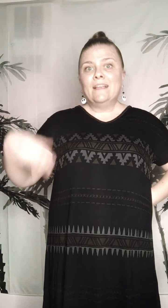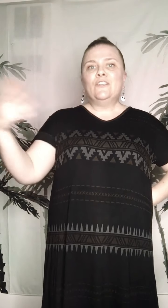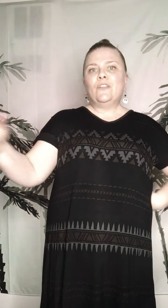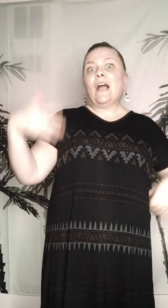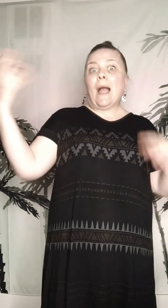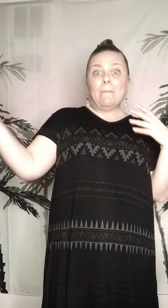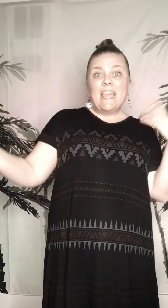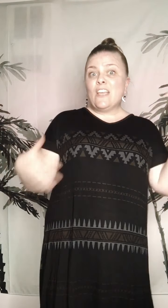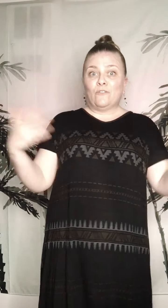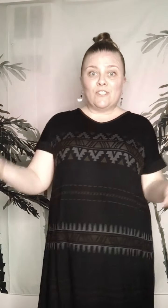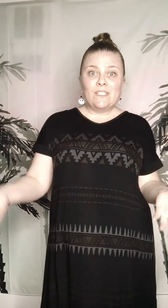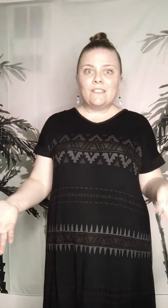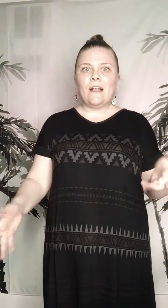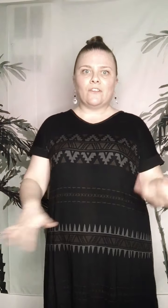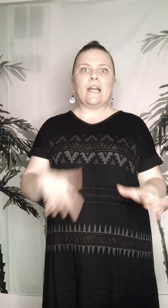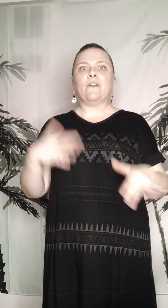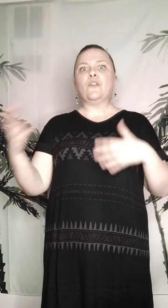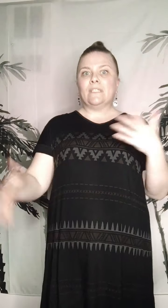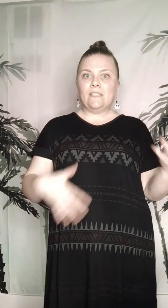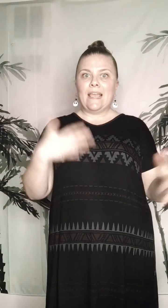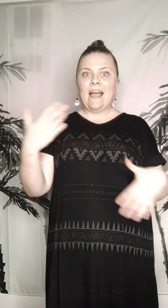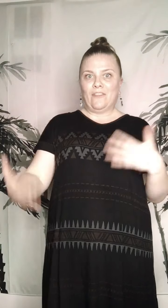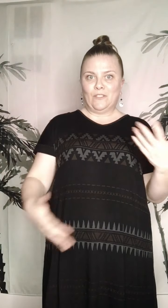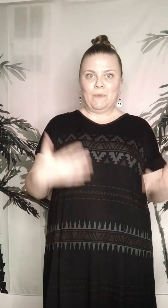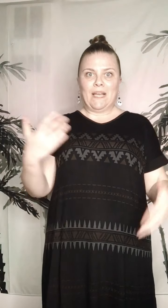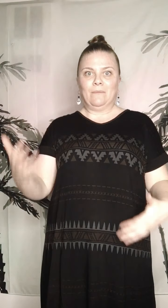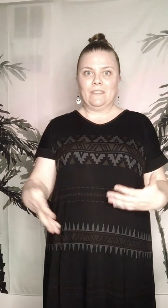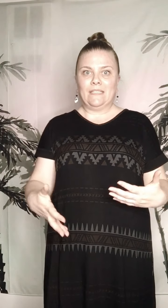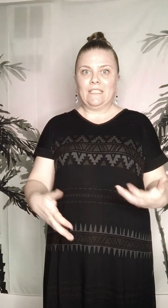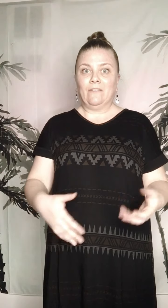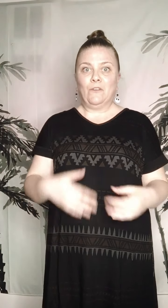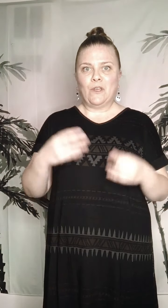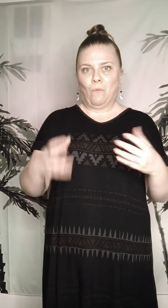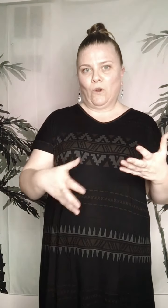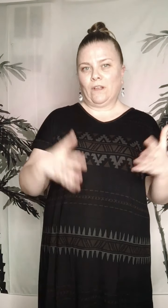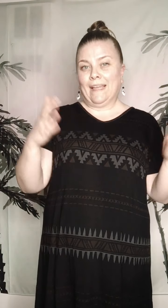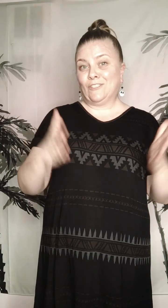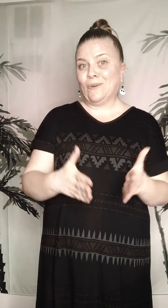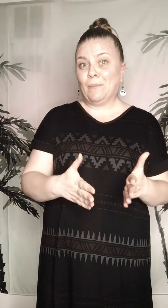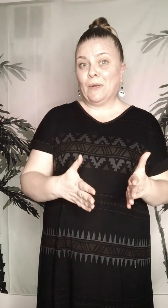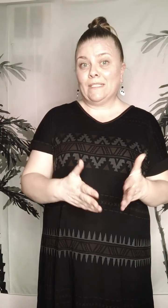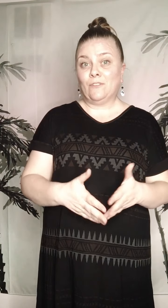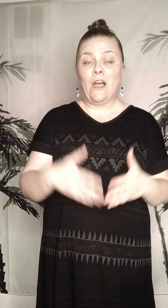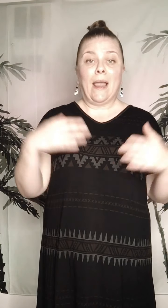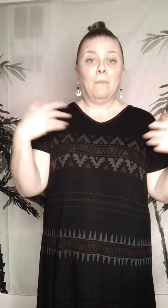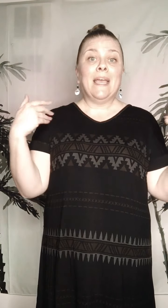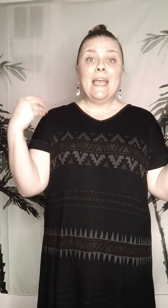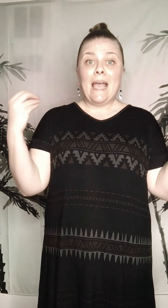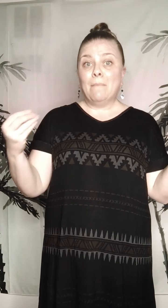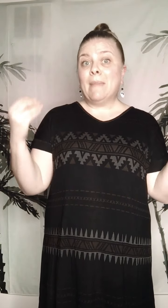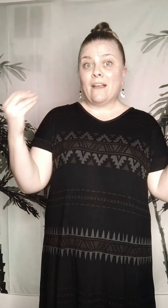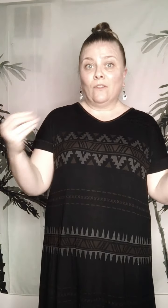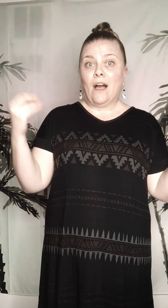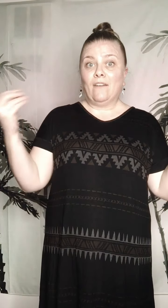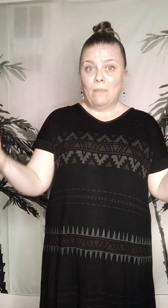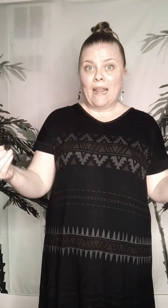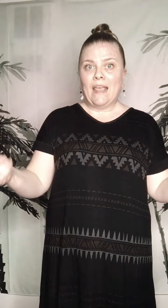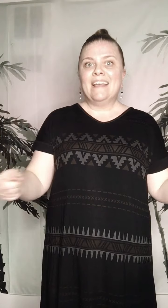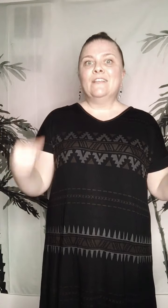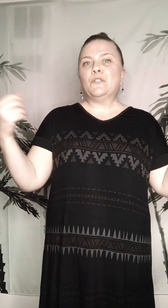I'm making over $60 an hour. You can see how this becomes addictive and you can work like short periods of time and make a lot of money. So